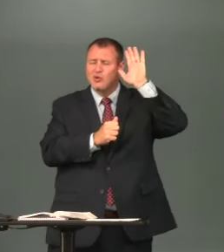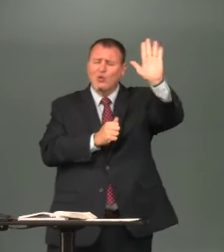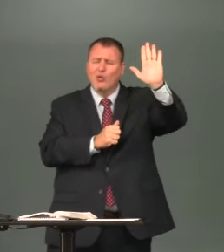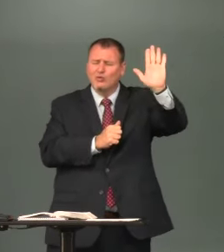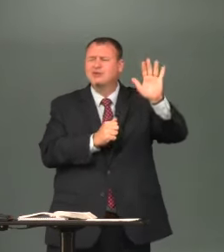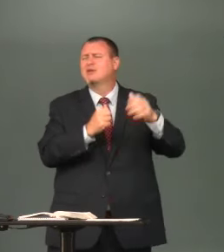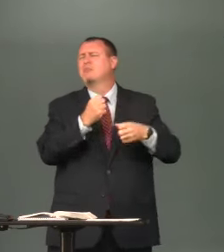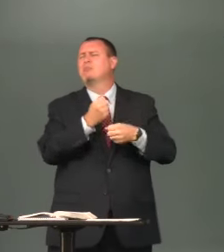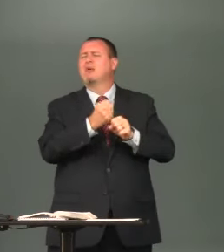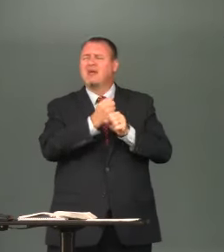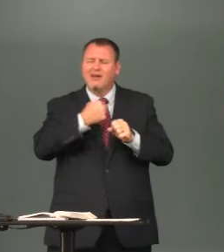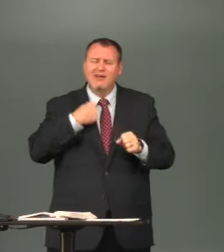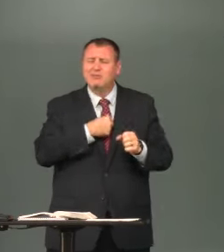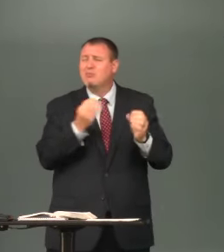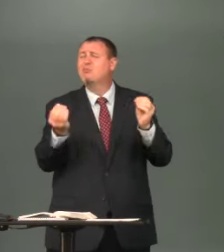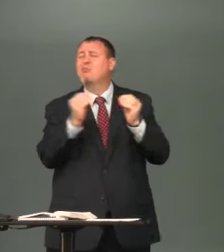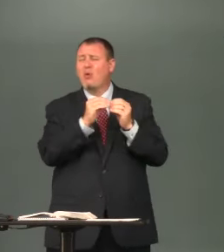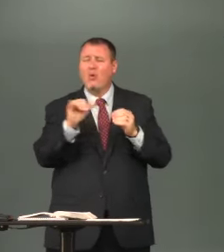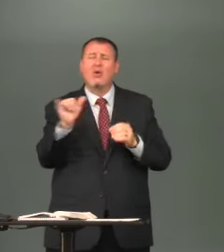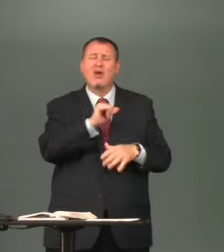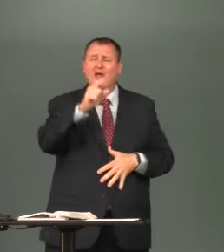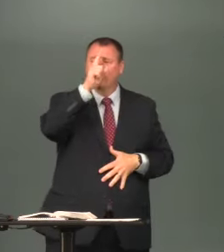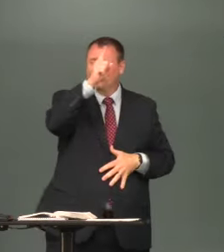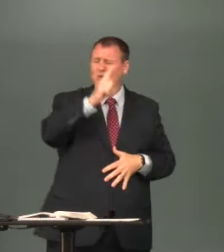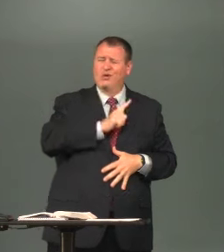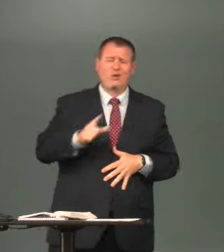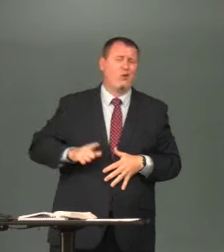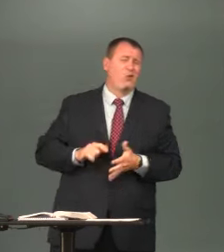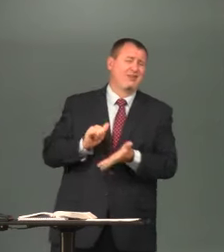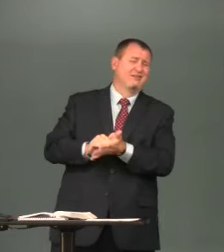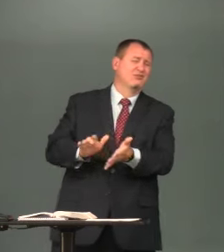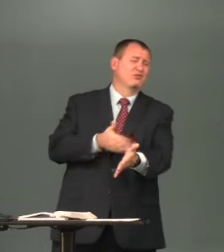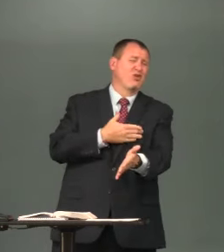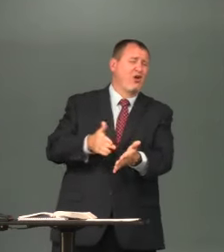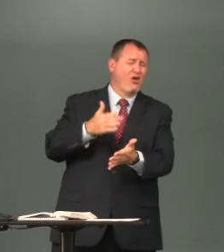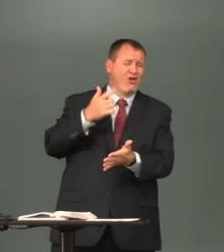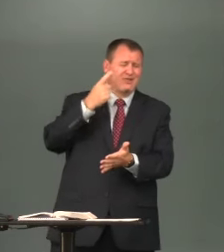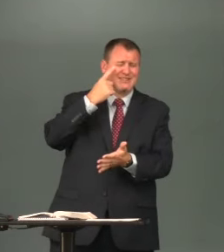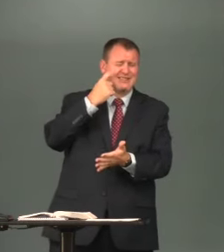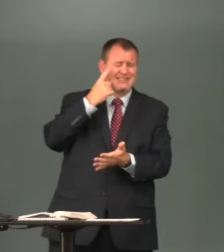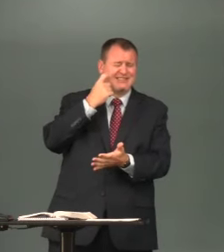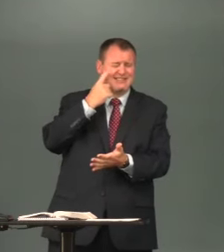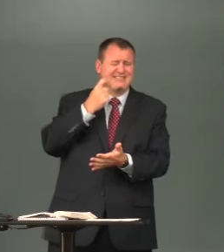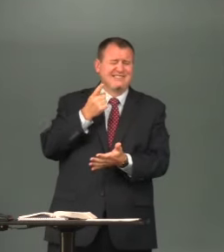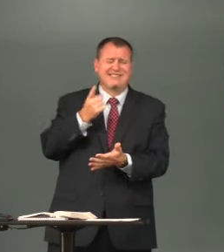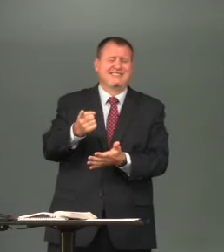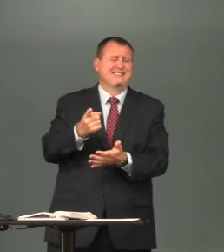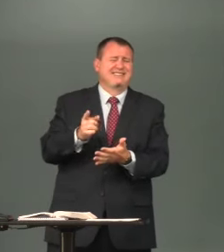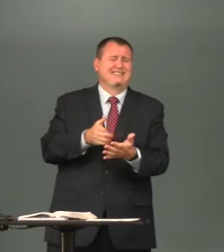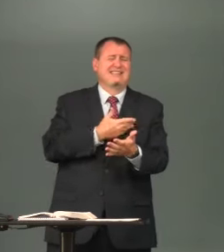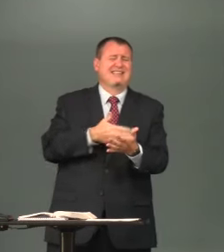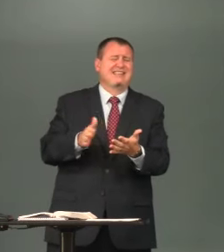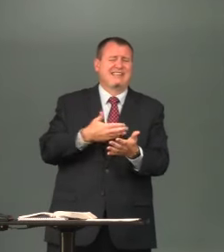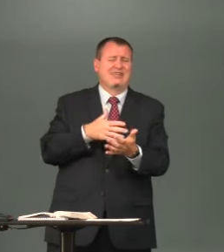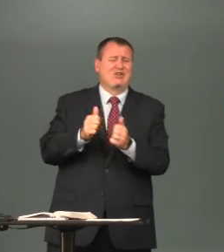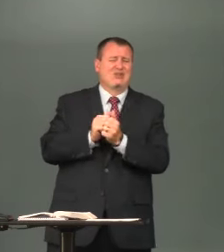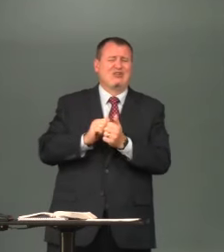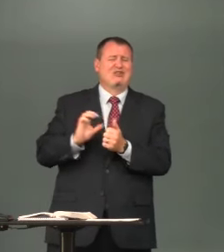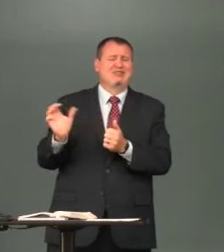conformed more to your will and how you made us for you lord oh that song that was just recently done